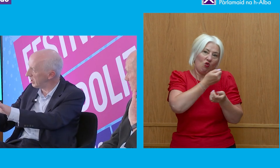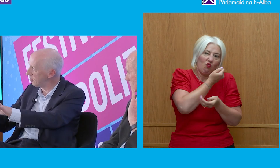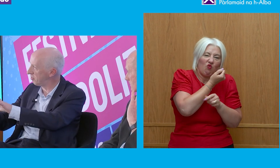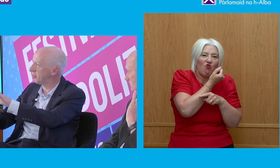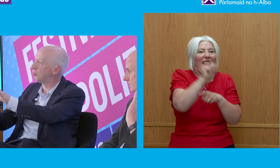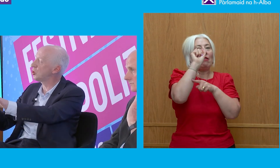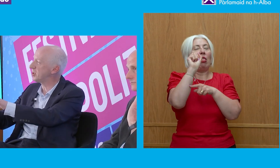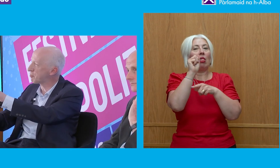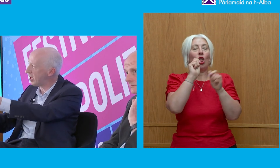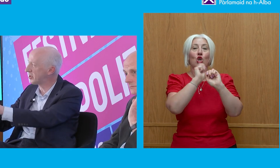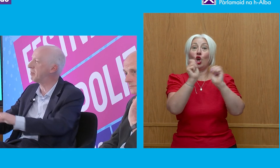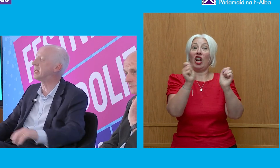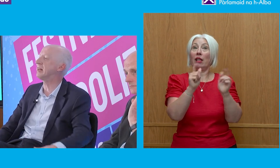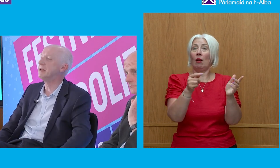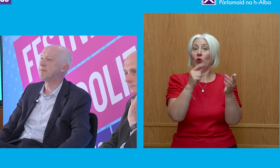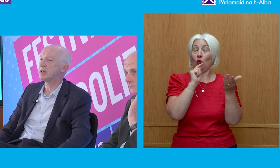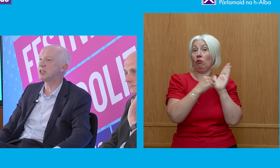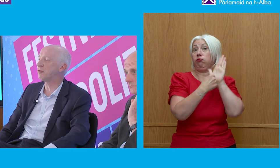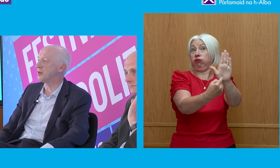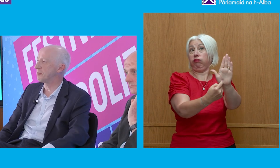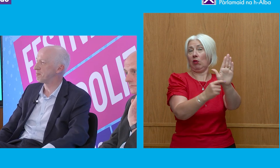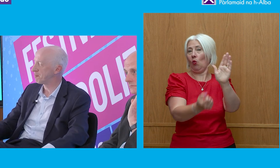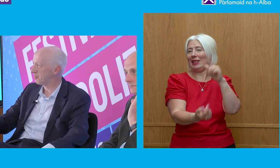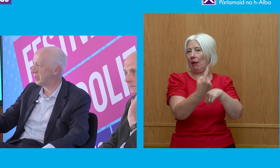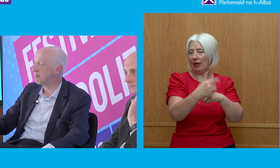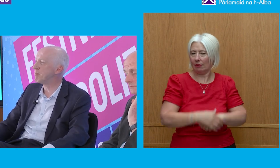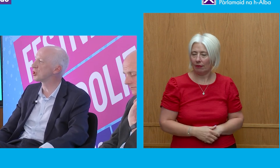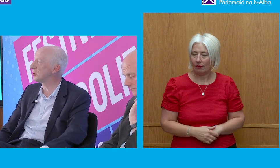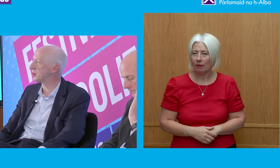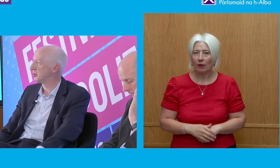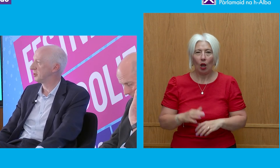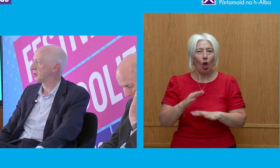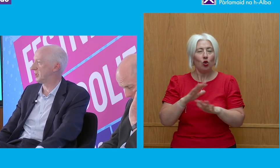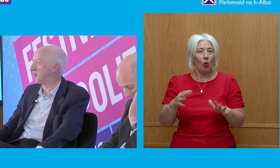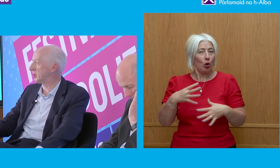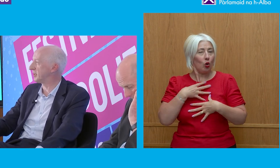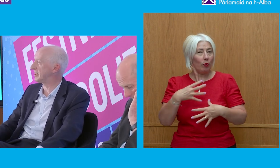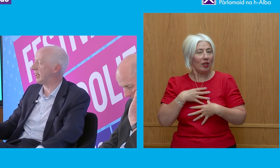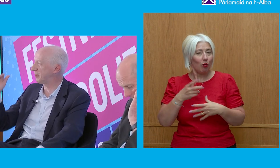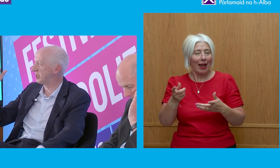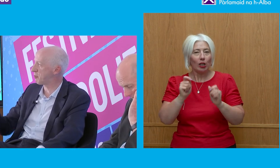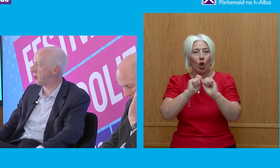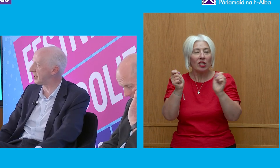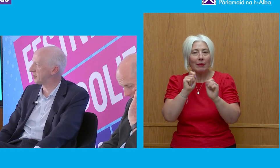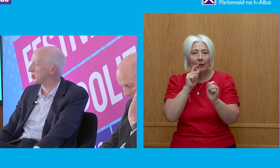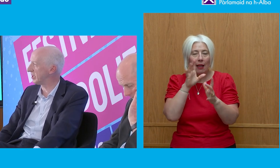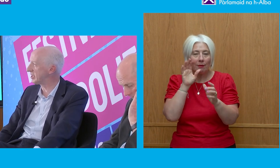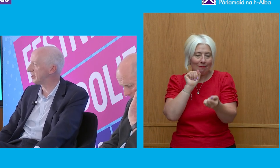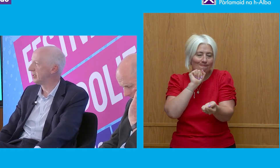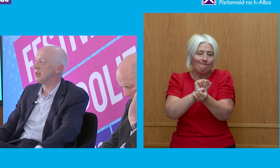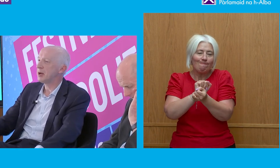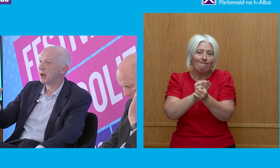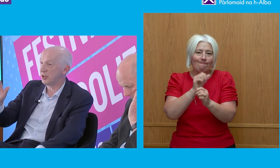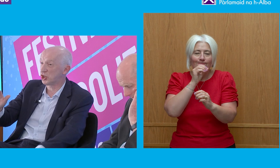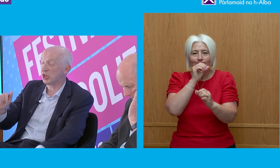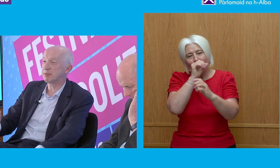So, you know, we shouldn't be surprised that the media is often, you know, muzzled, because it muzzles itself, because its proprietors muzzle it,